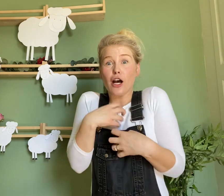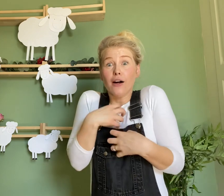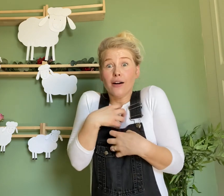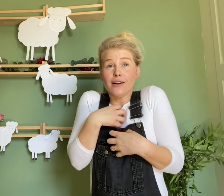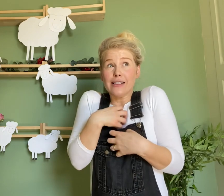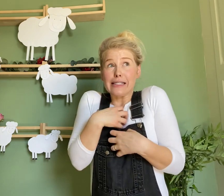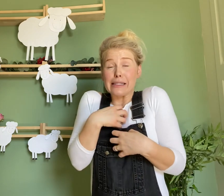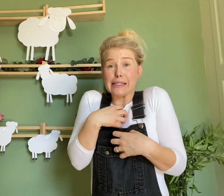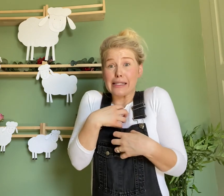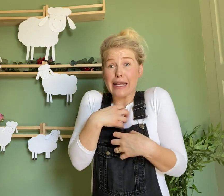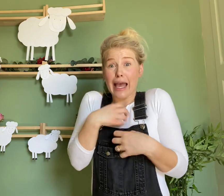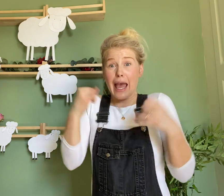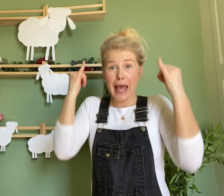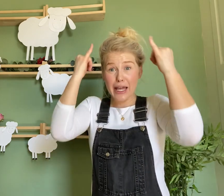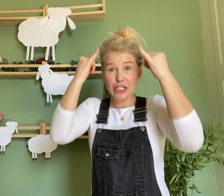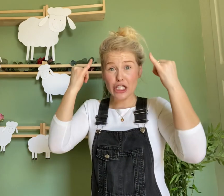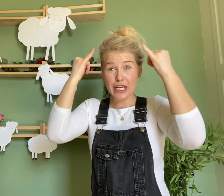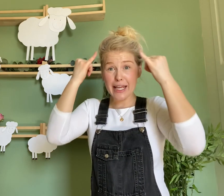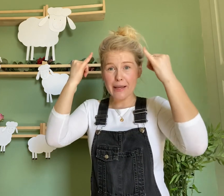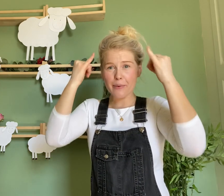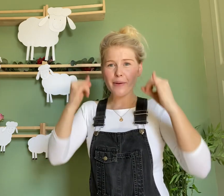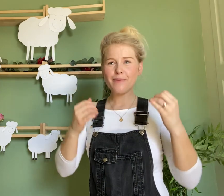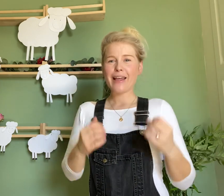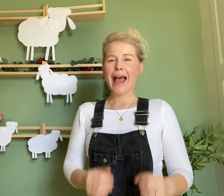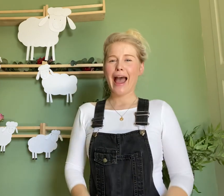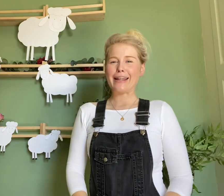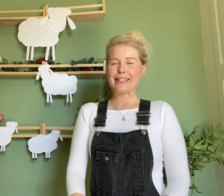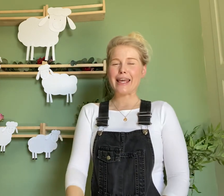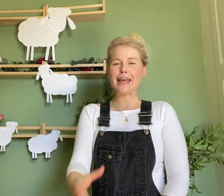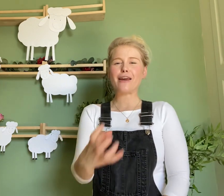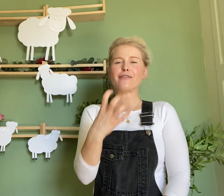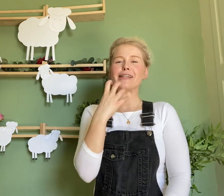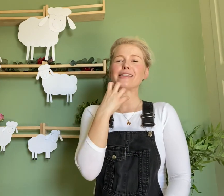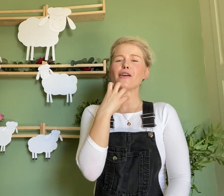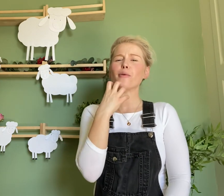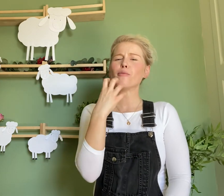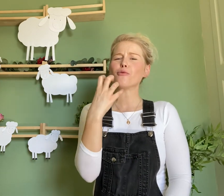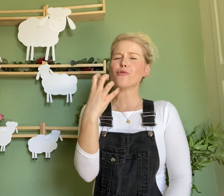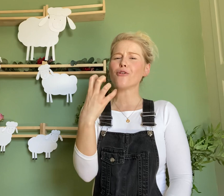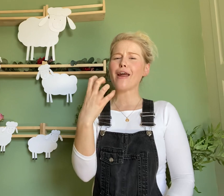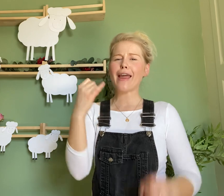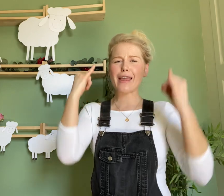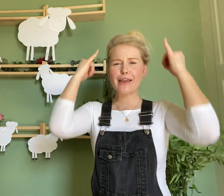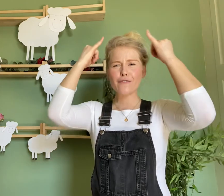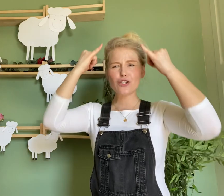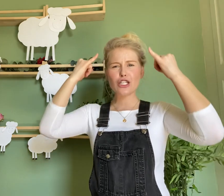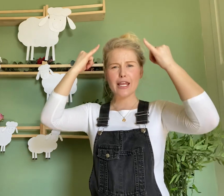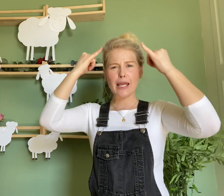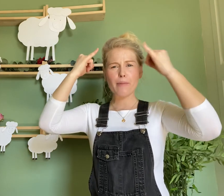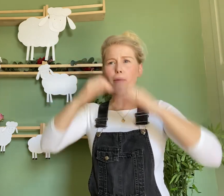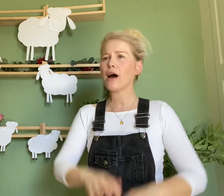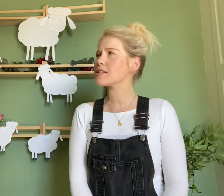scared sheep and here is the brave sheep. But